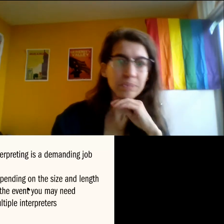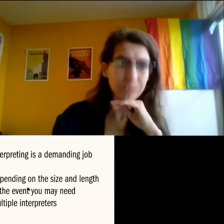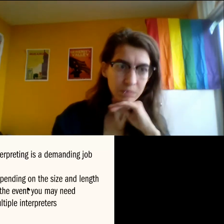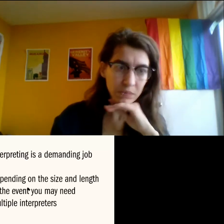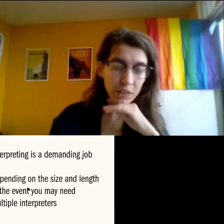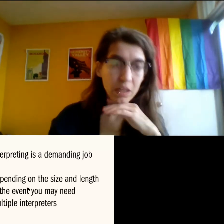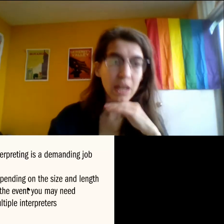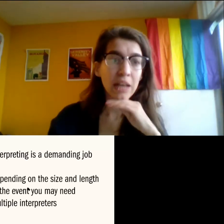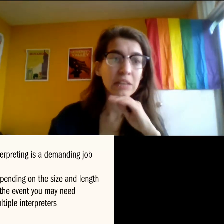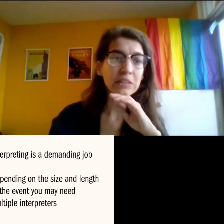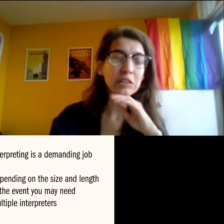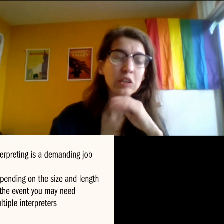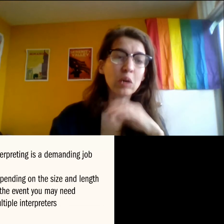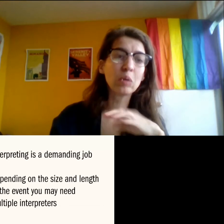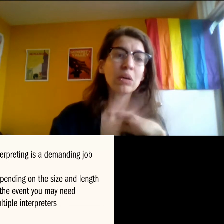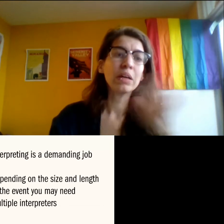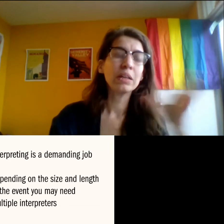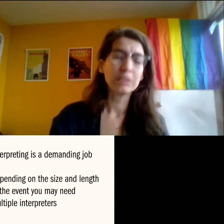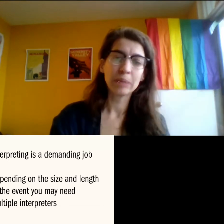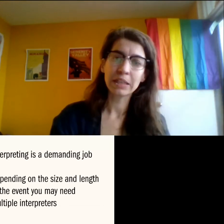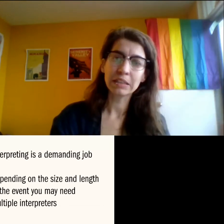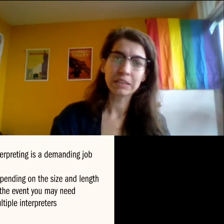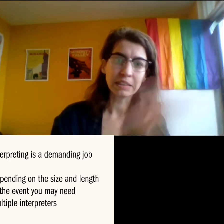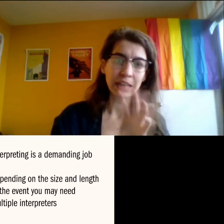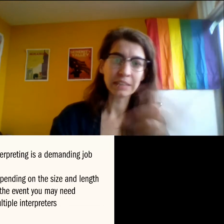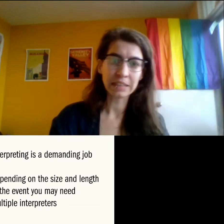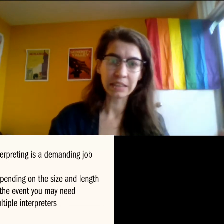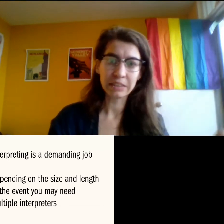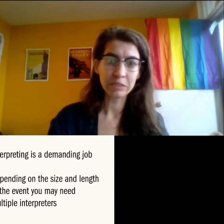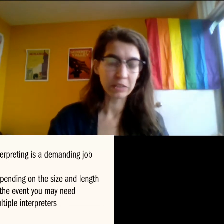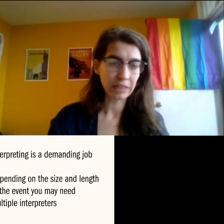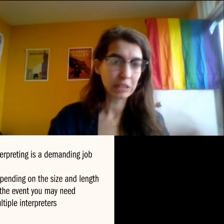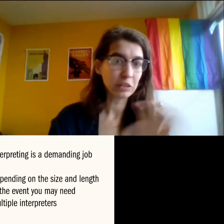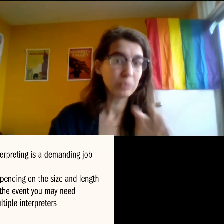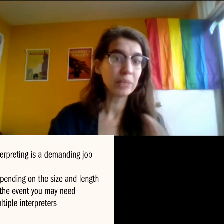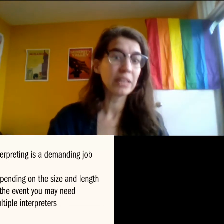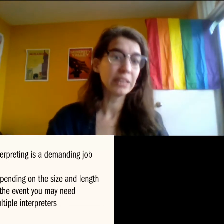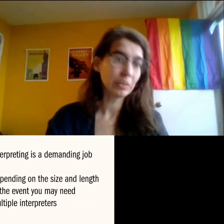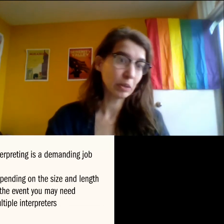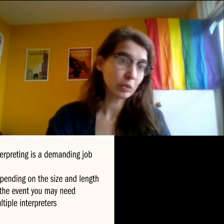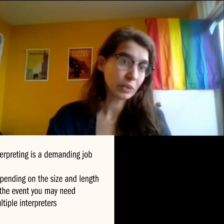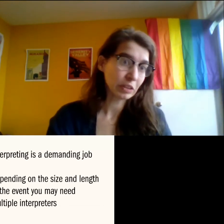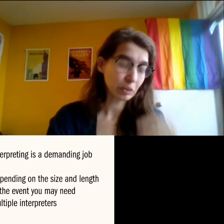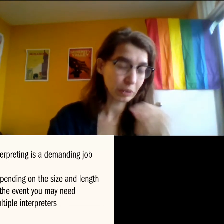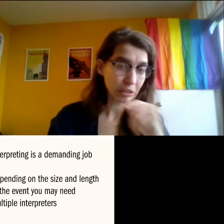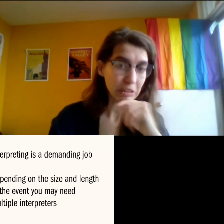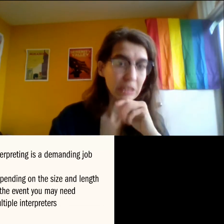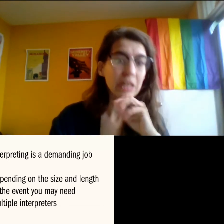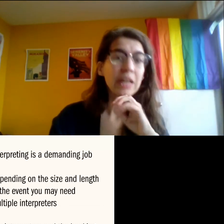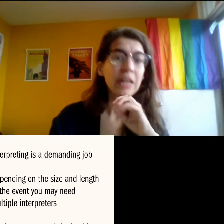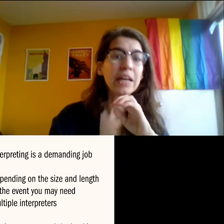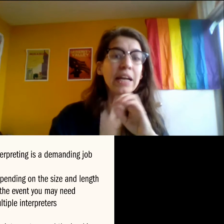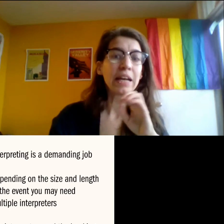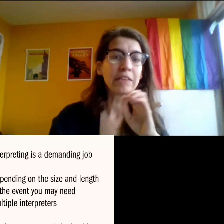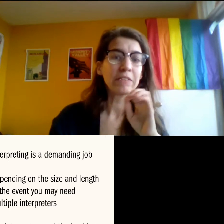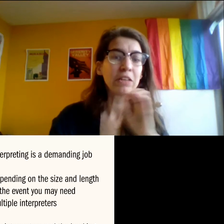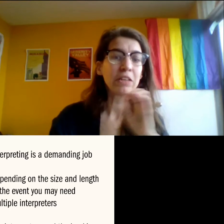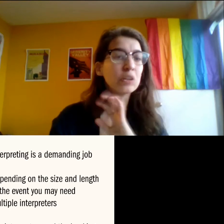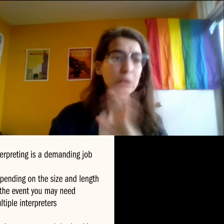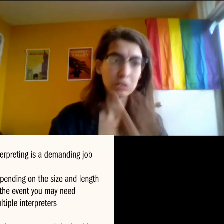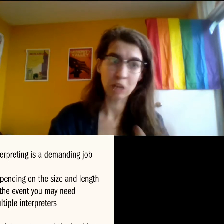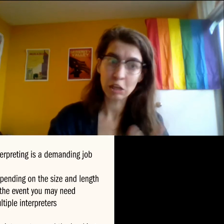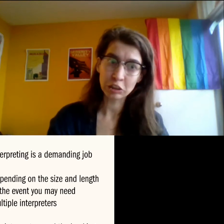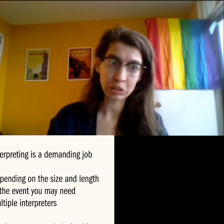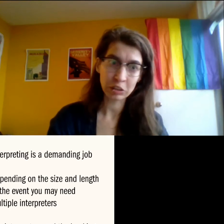there we go. And so depending on the size and length of your event, you may need multiple interpreters. If